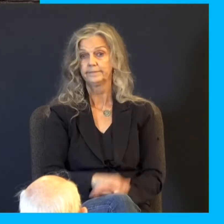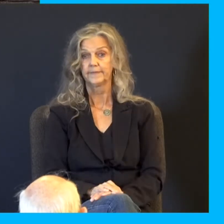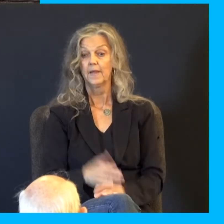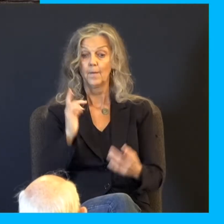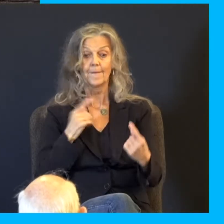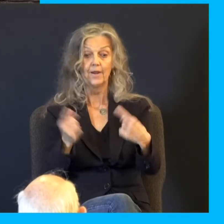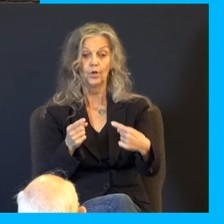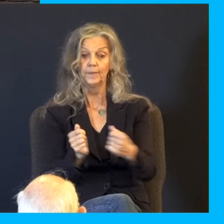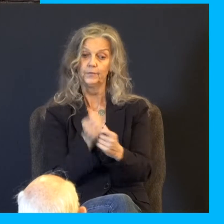Another test.